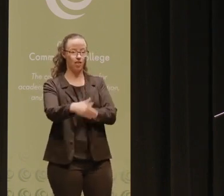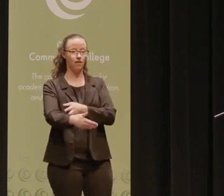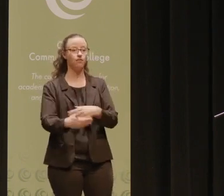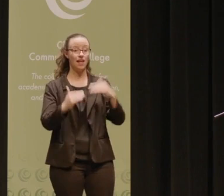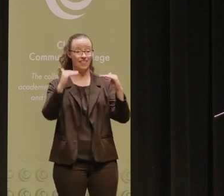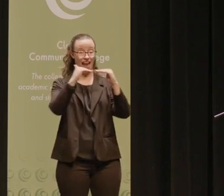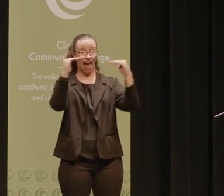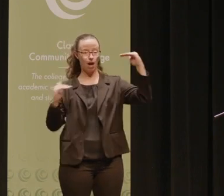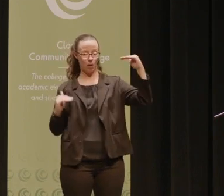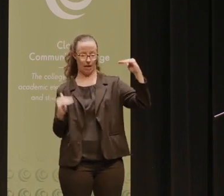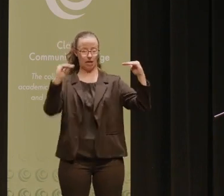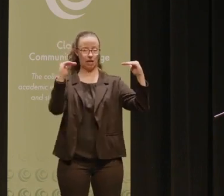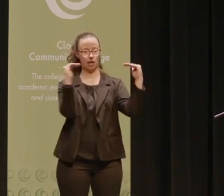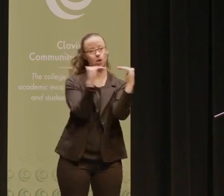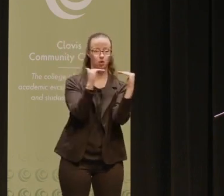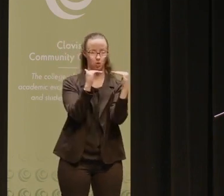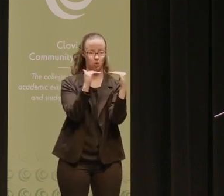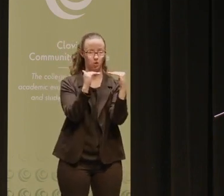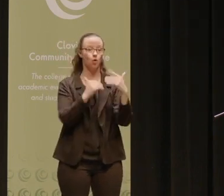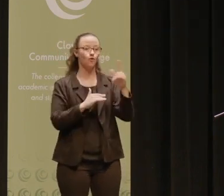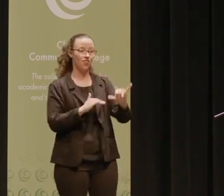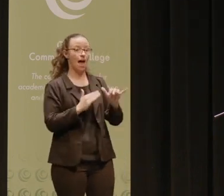equity gaps and disproportionate impact.